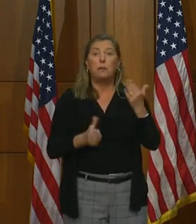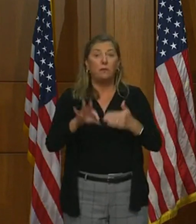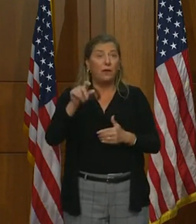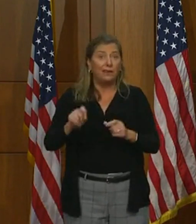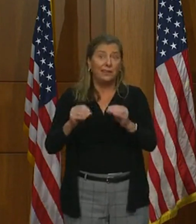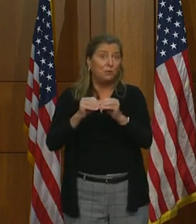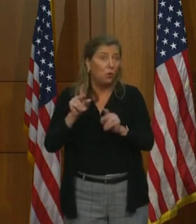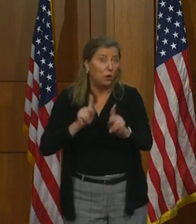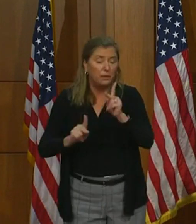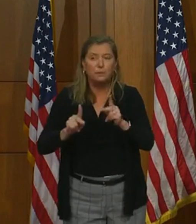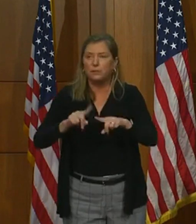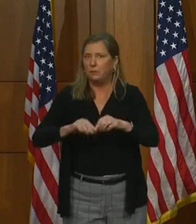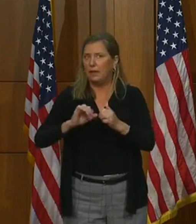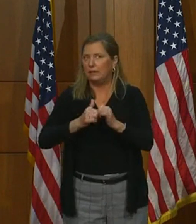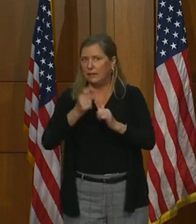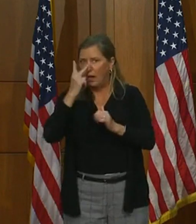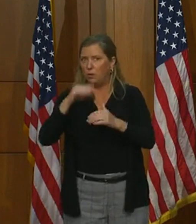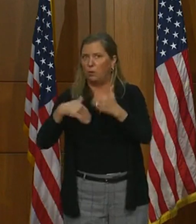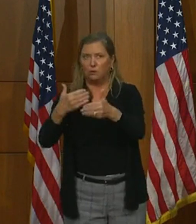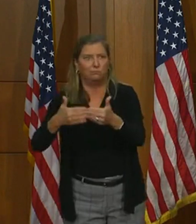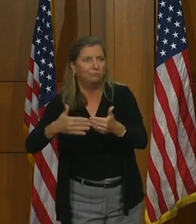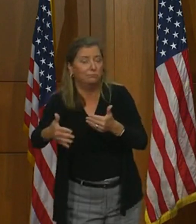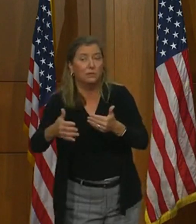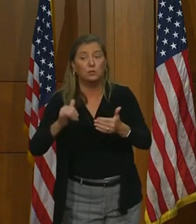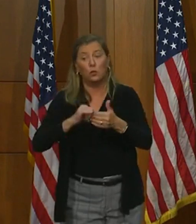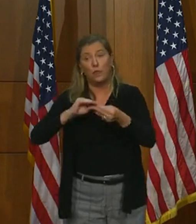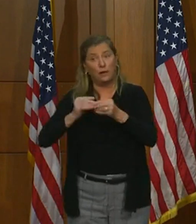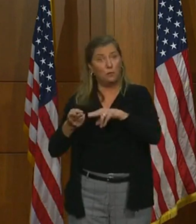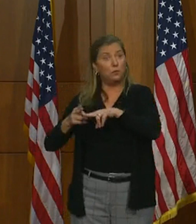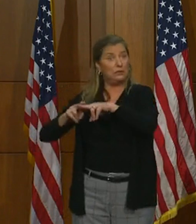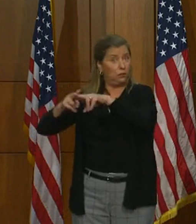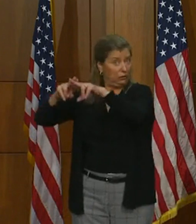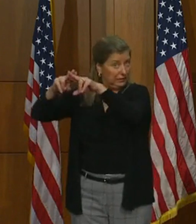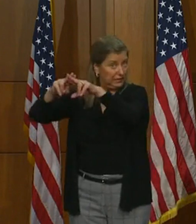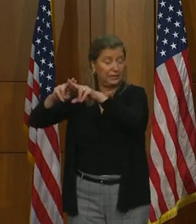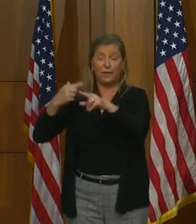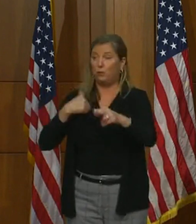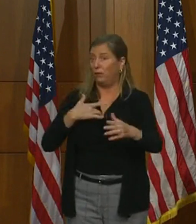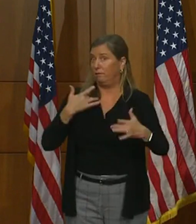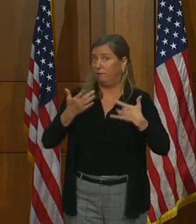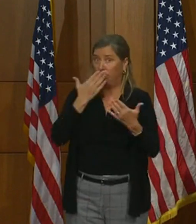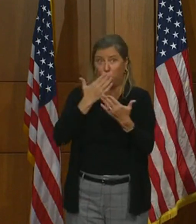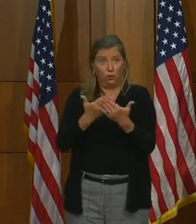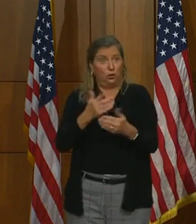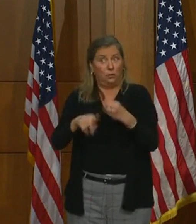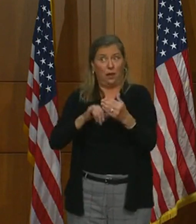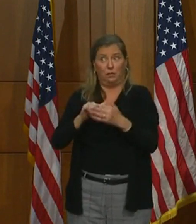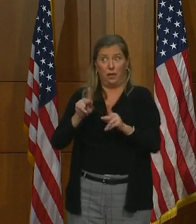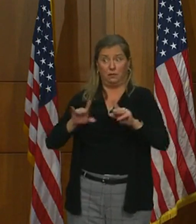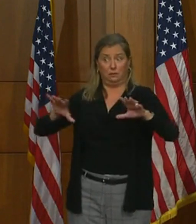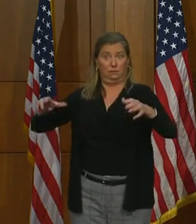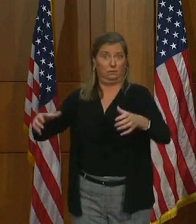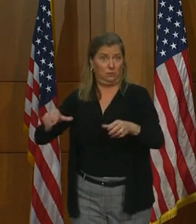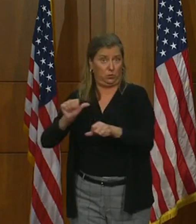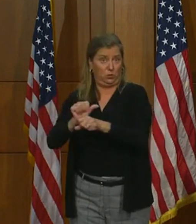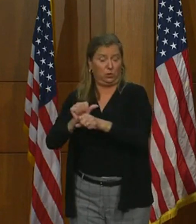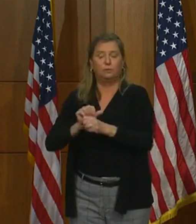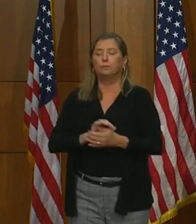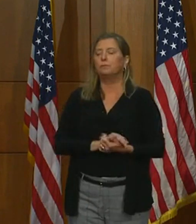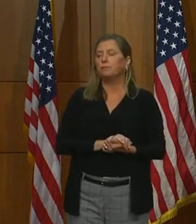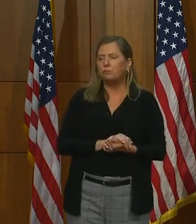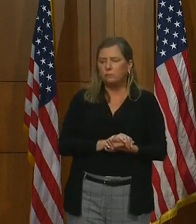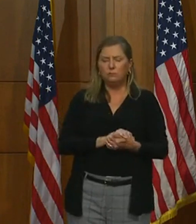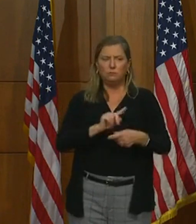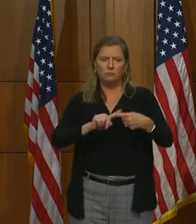we'll learn as we move forward. So that number continues to increase. And we're excited about that workforce. Secondly,